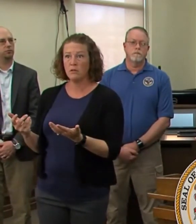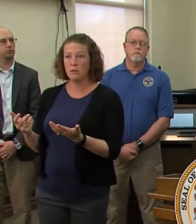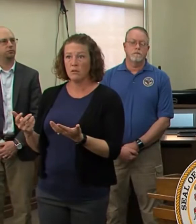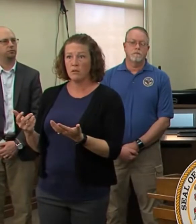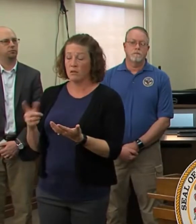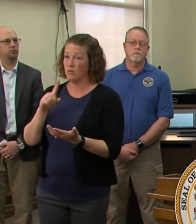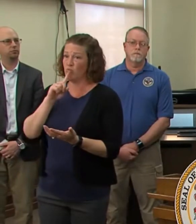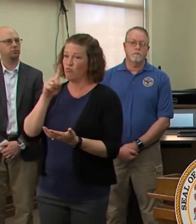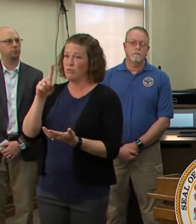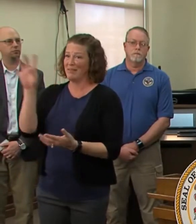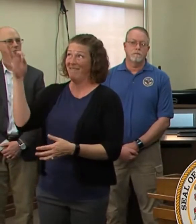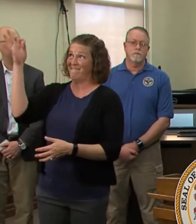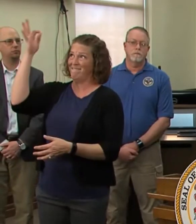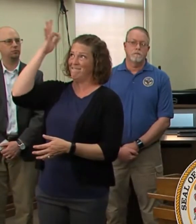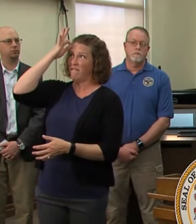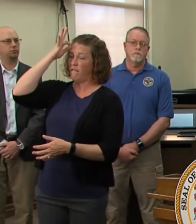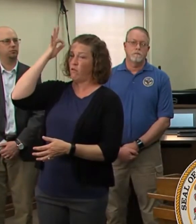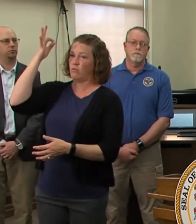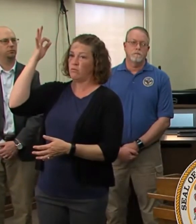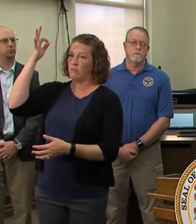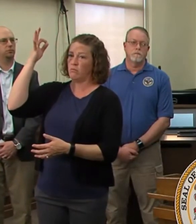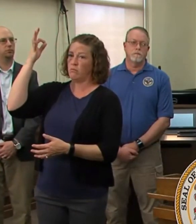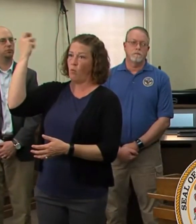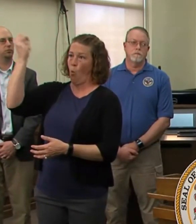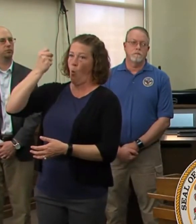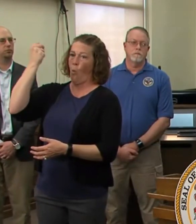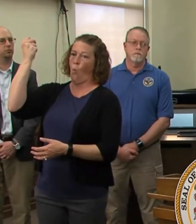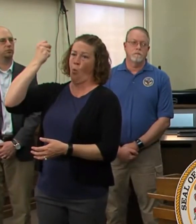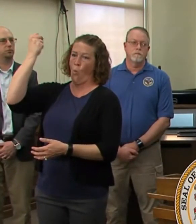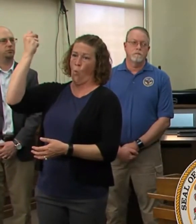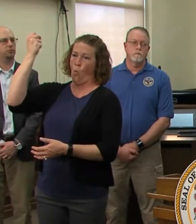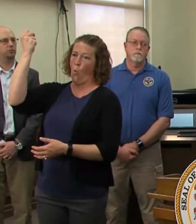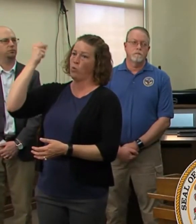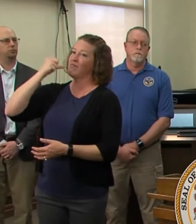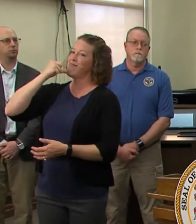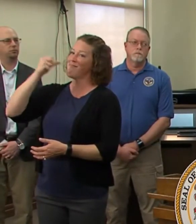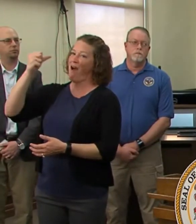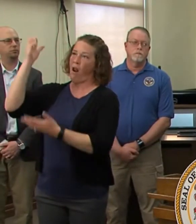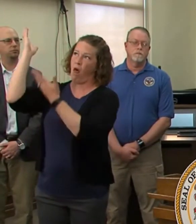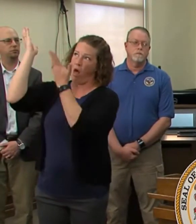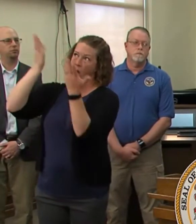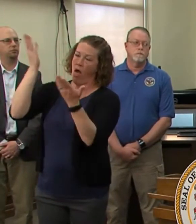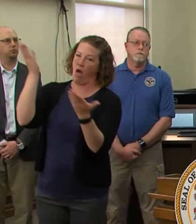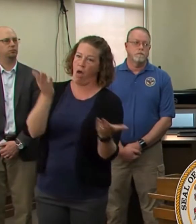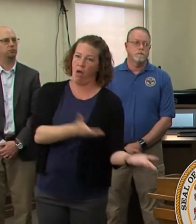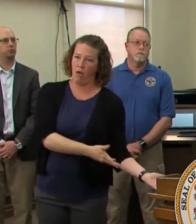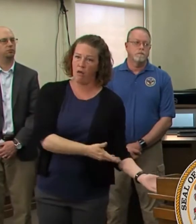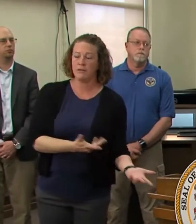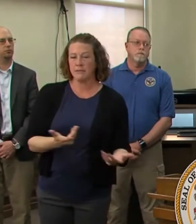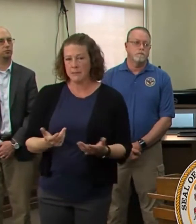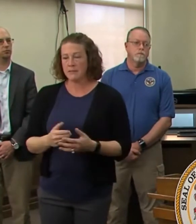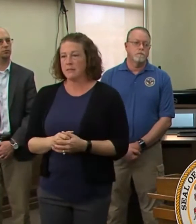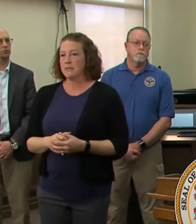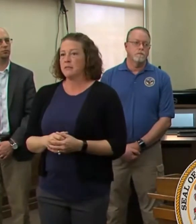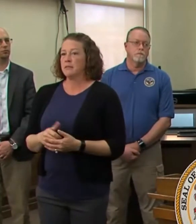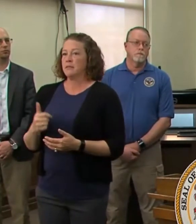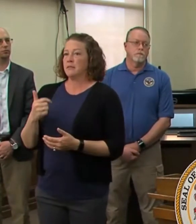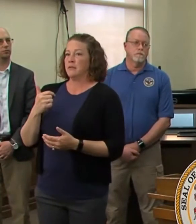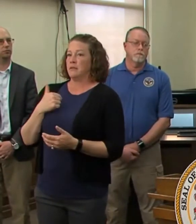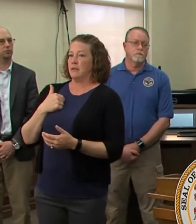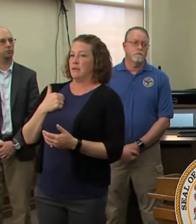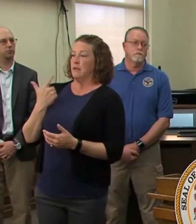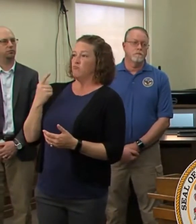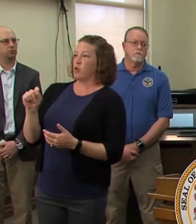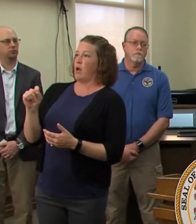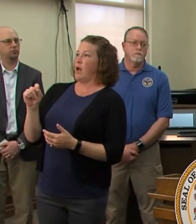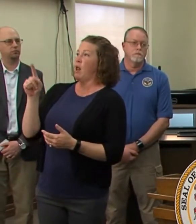federal government and delayed in their distribution. Uh, and so I'm trying to essentially grab whatever part of the supply chain